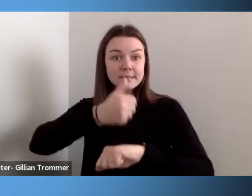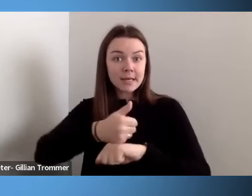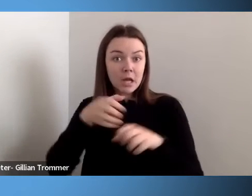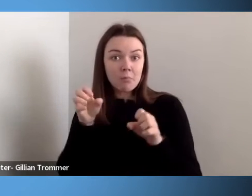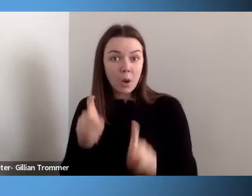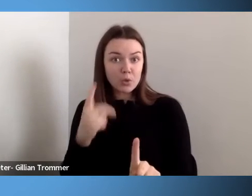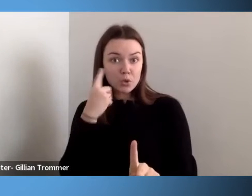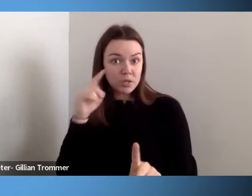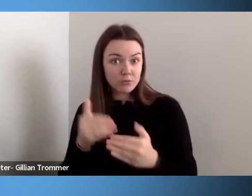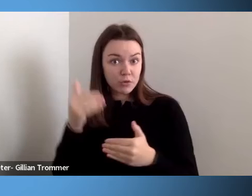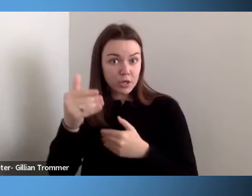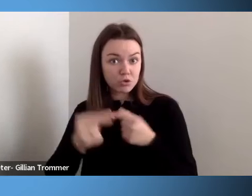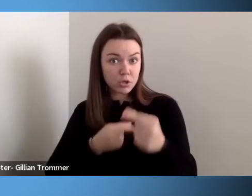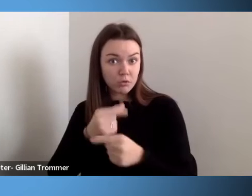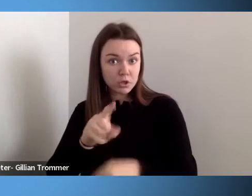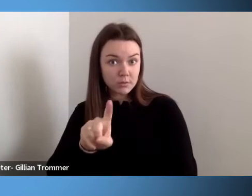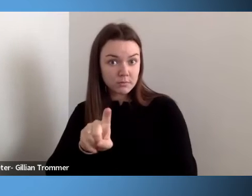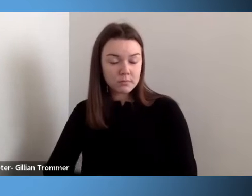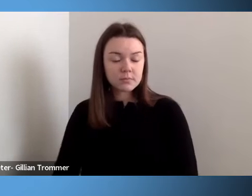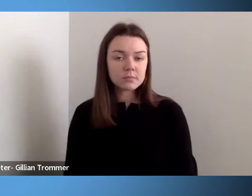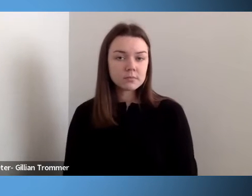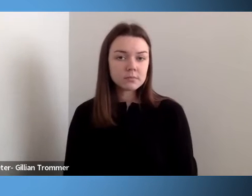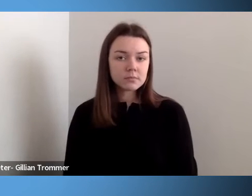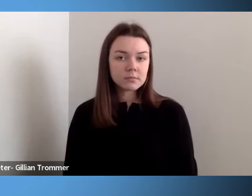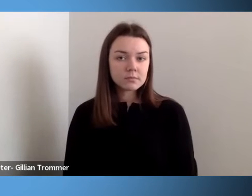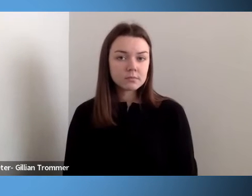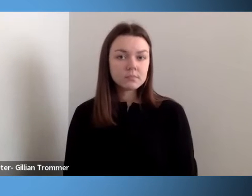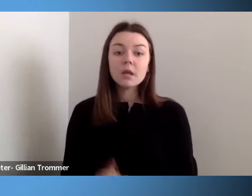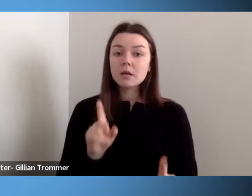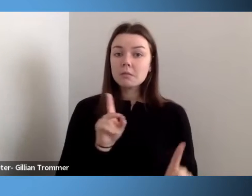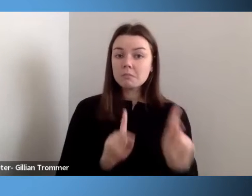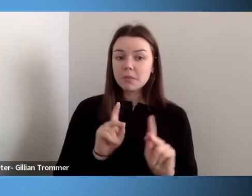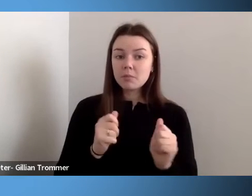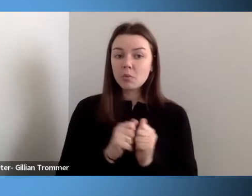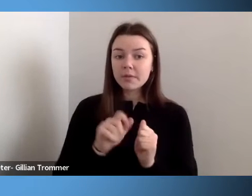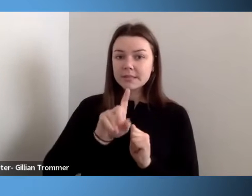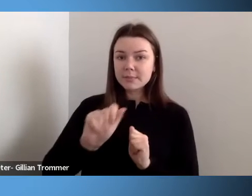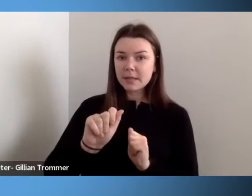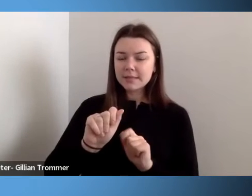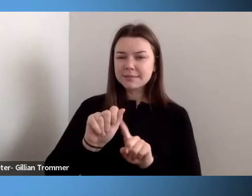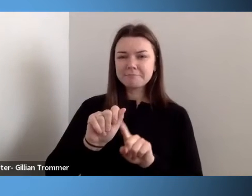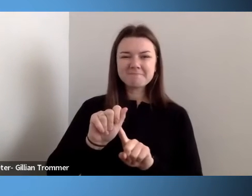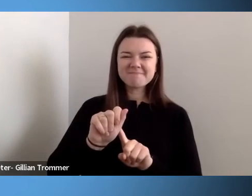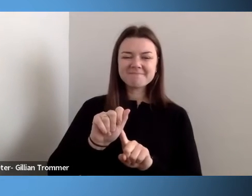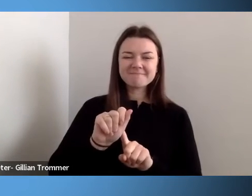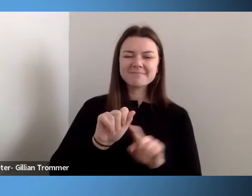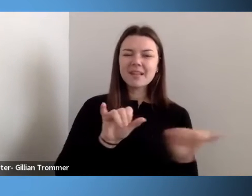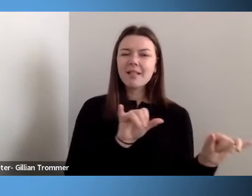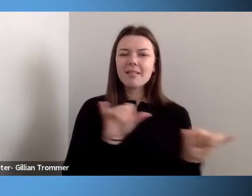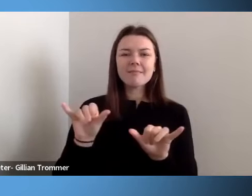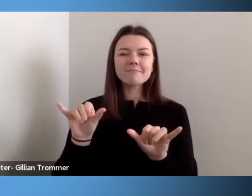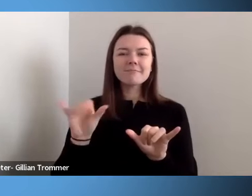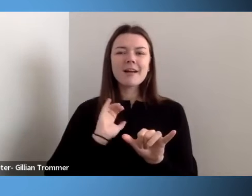Persons with disabilities are very much like our institutions of higher ed.